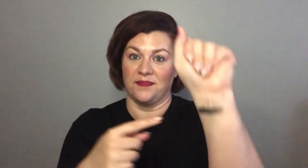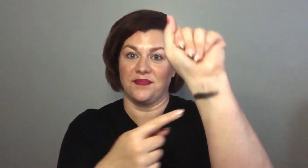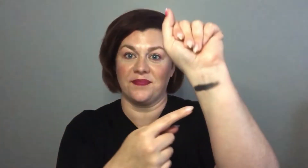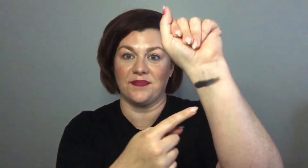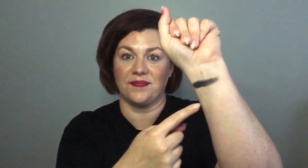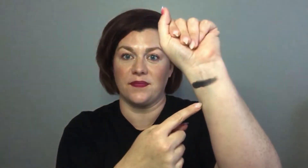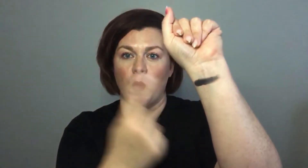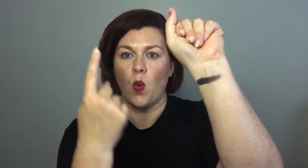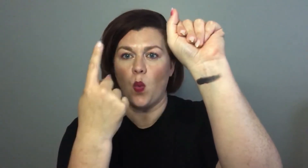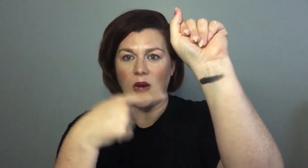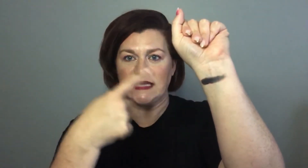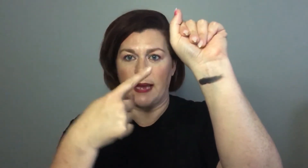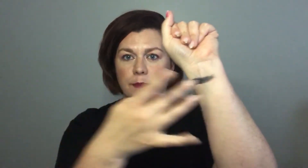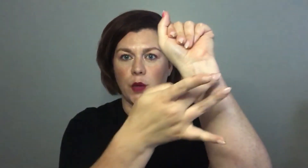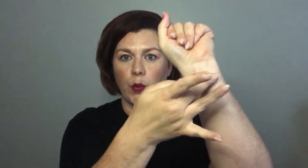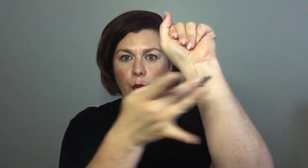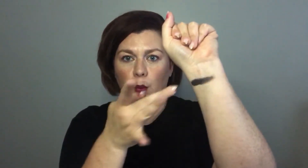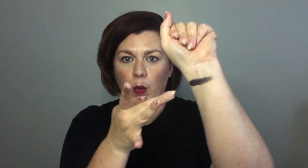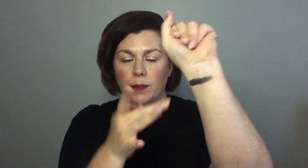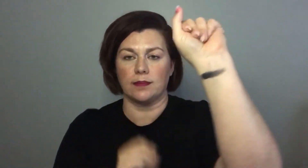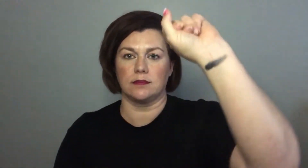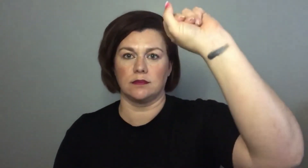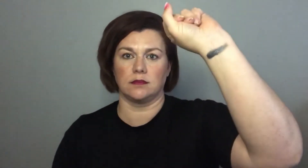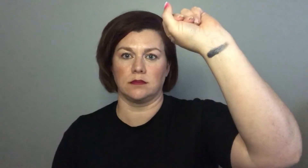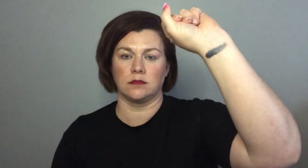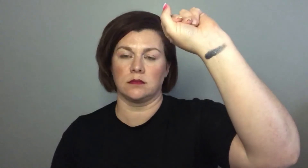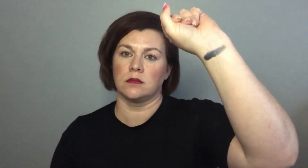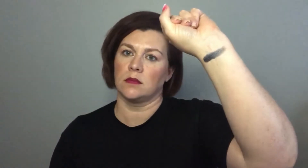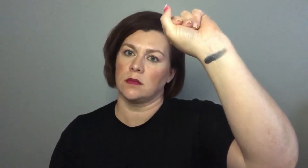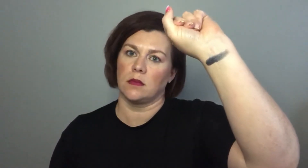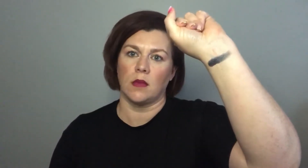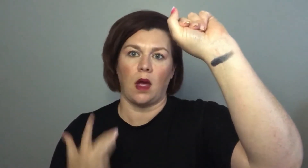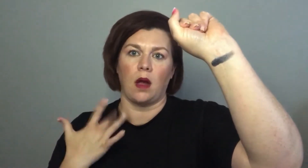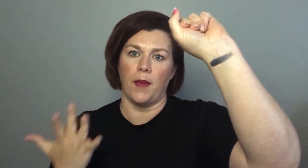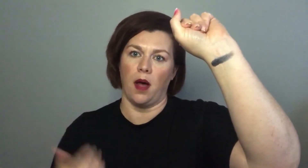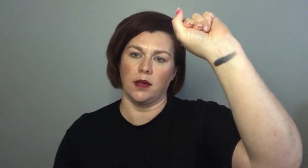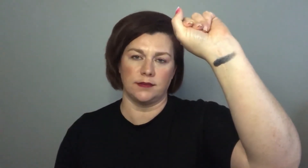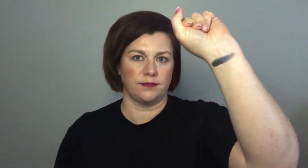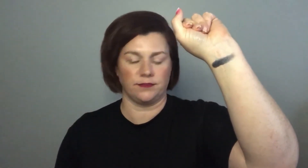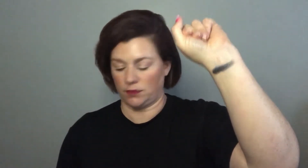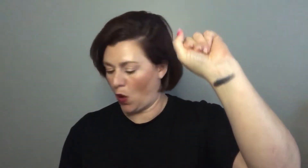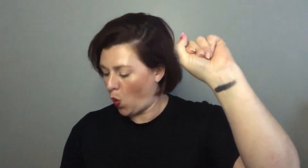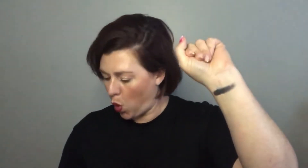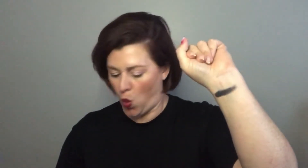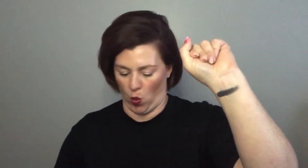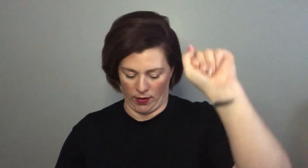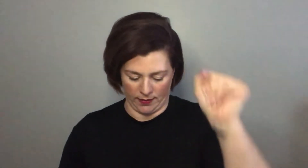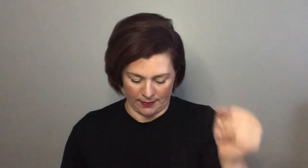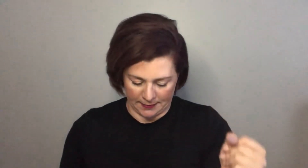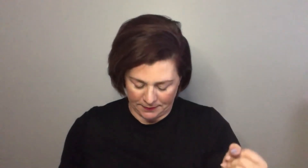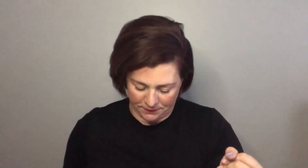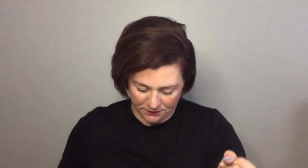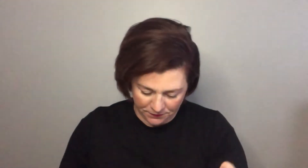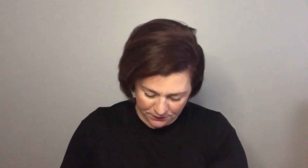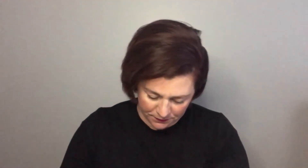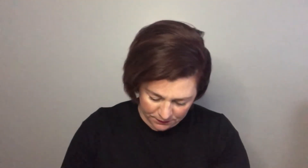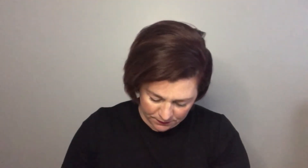that is one swipe come on oh amazing